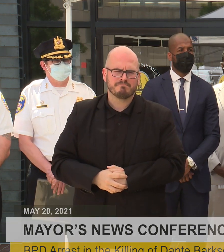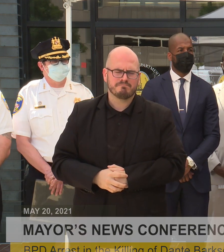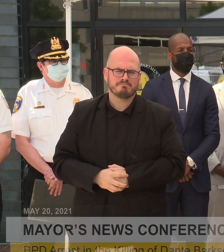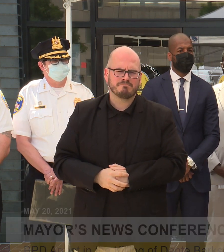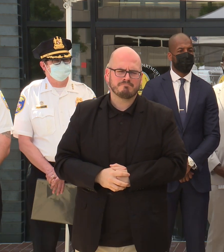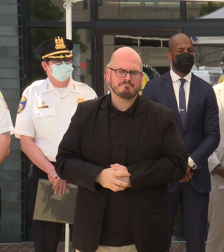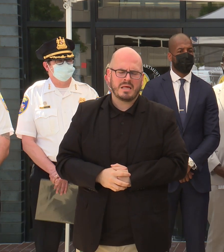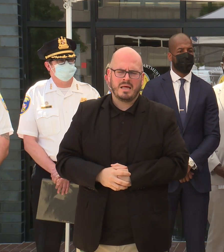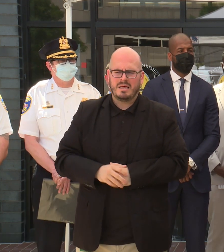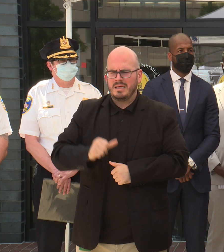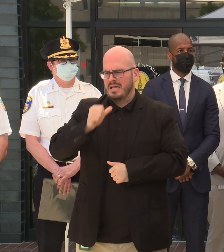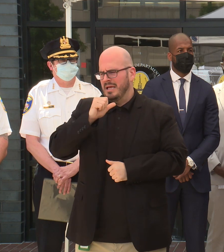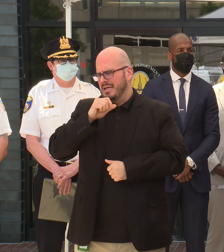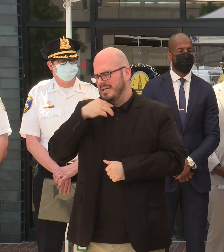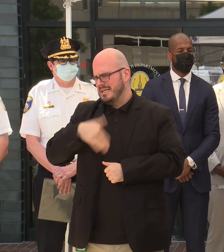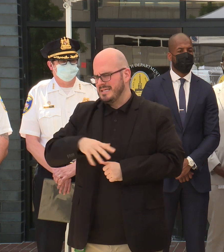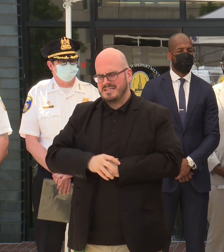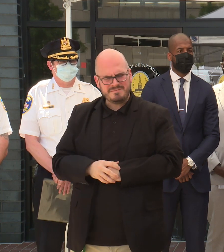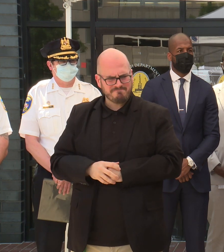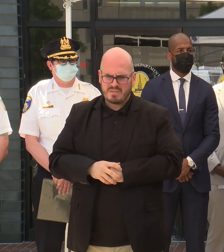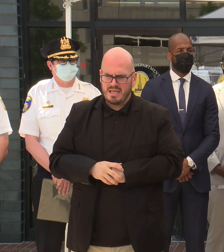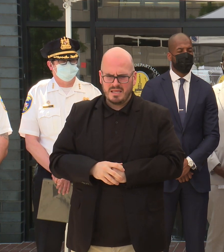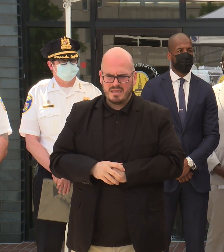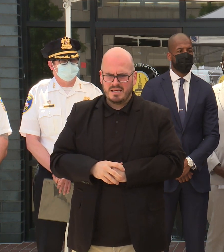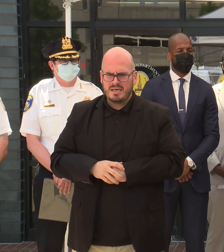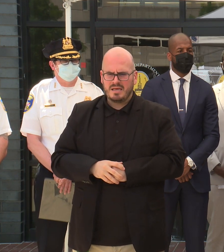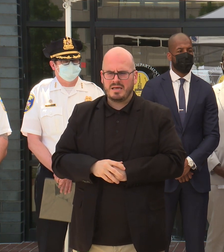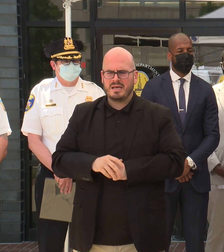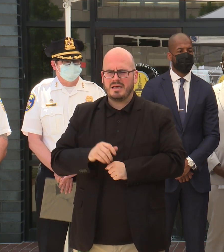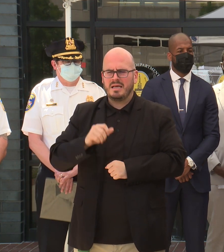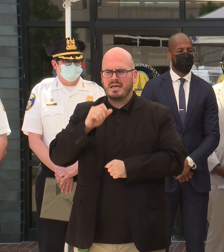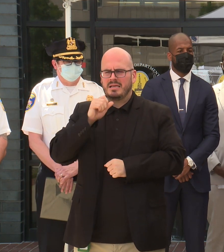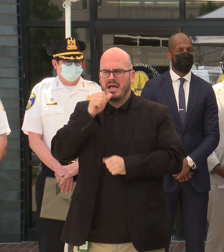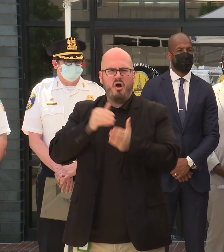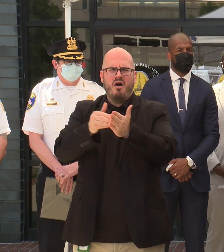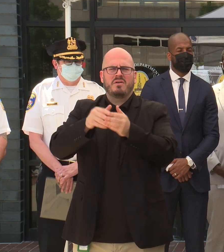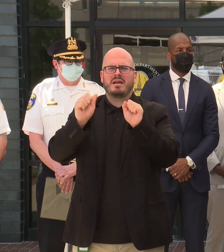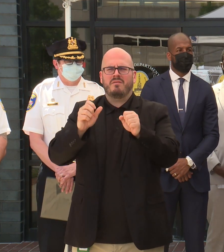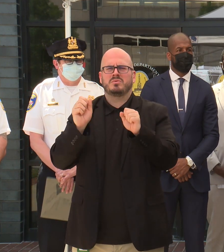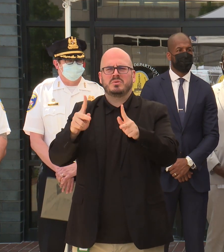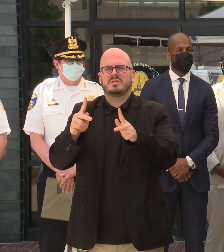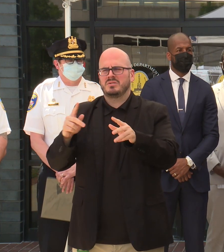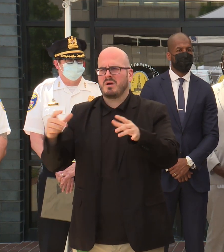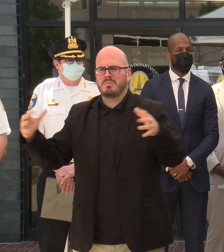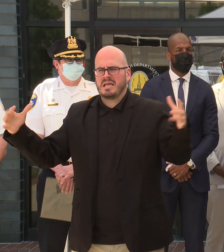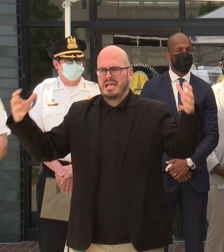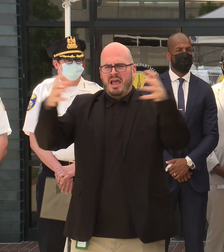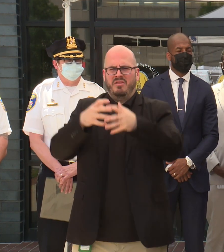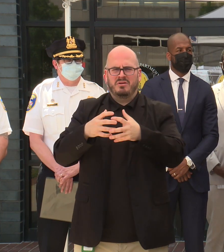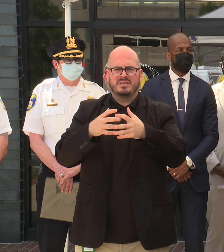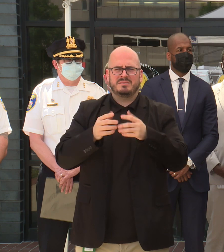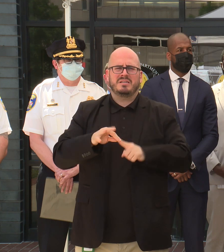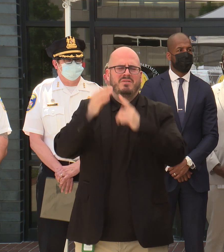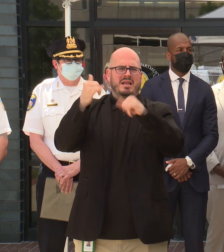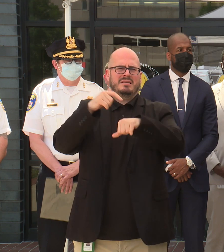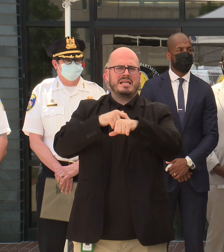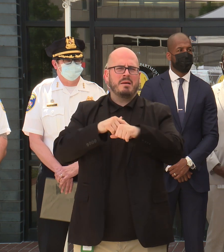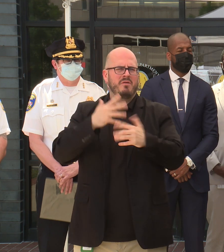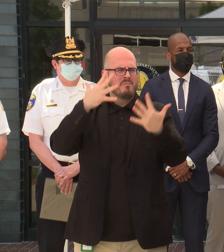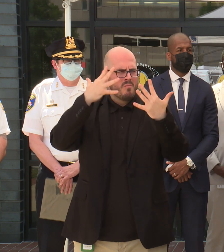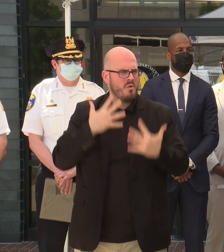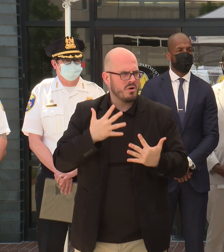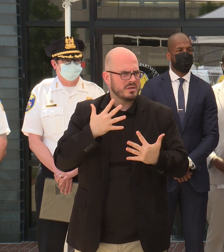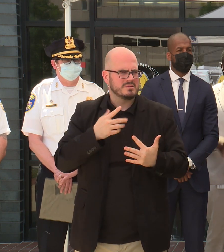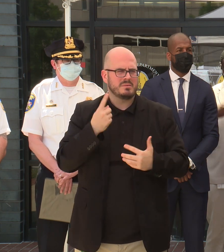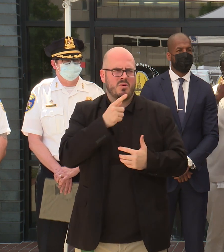It's not always that we get to all collectively come together, particularly in this time of mourning of someone that was so